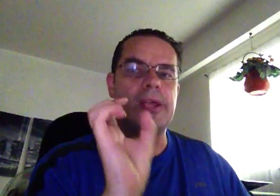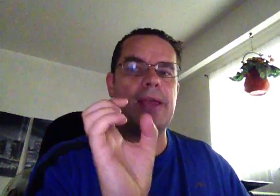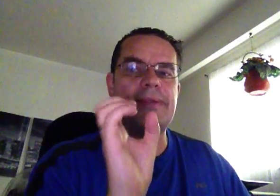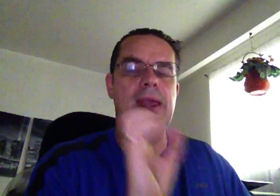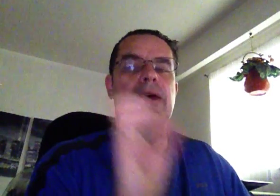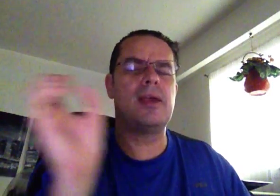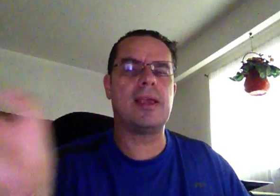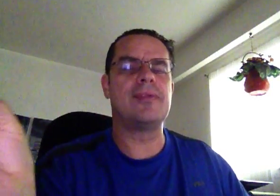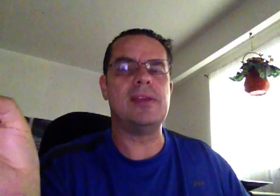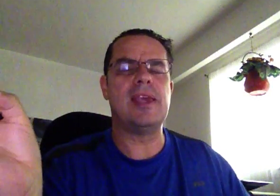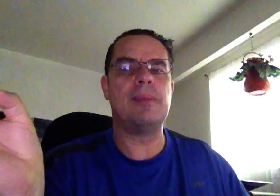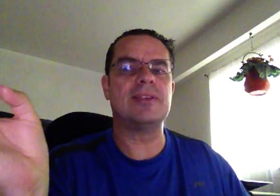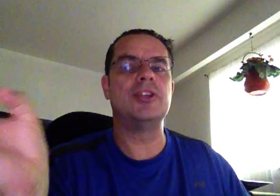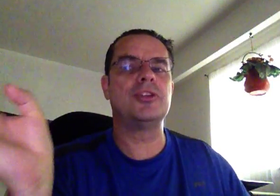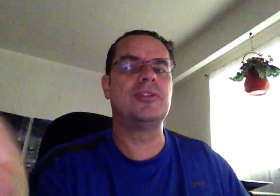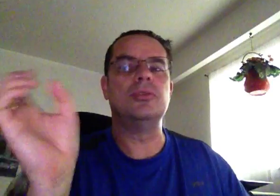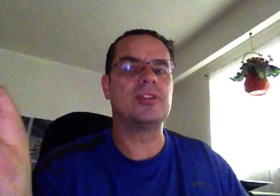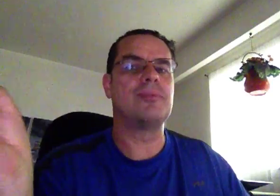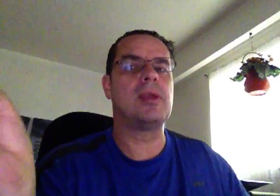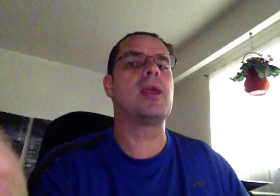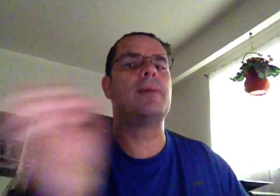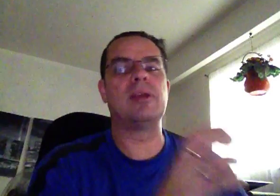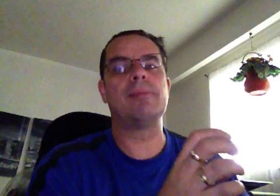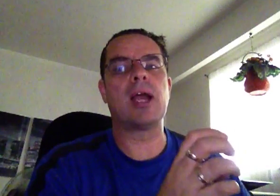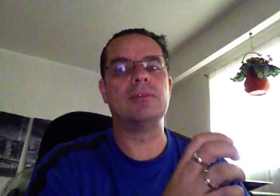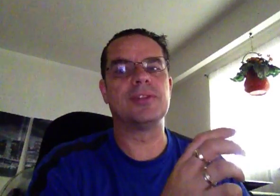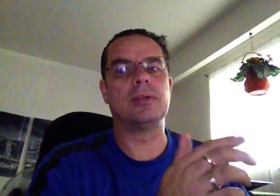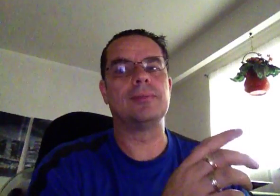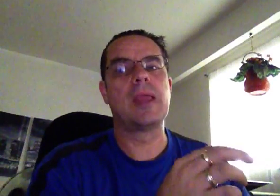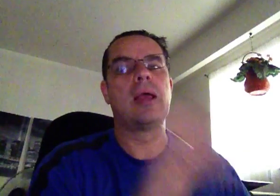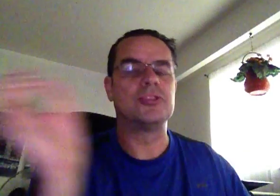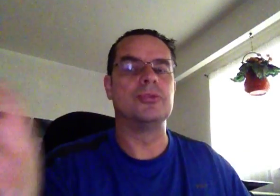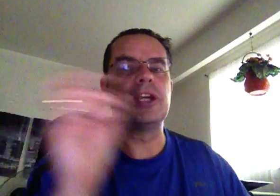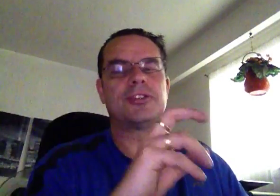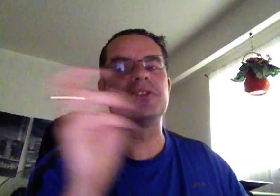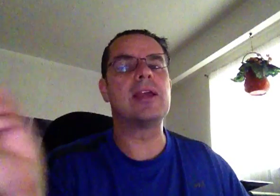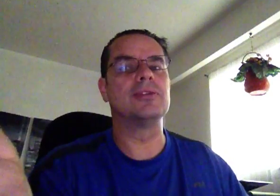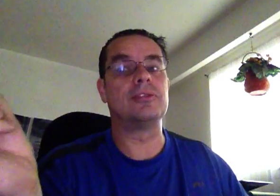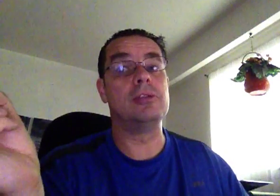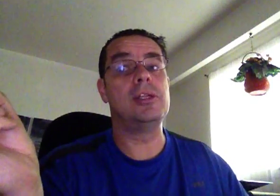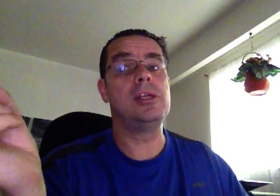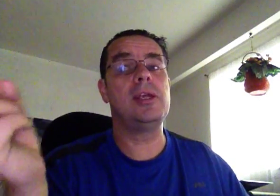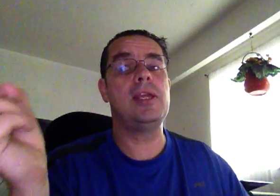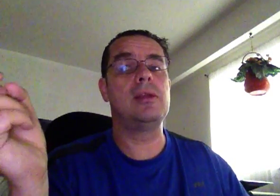get data, get the database engine to do something and then bring back a result. So, those extra cycles are really eaten